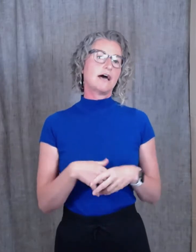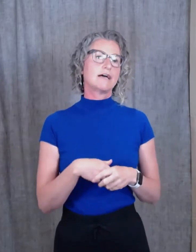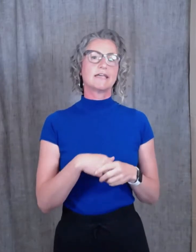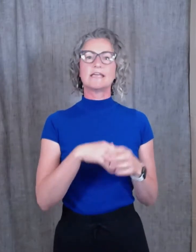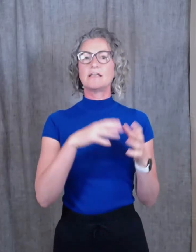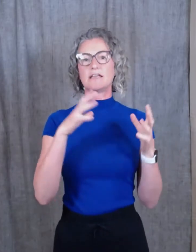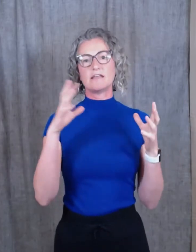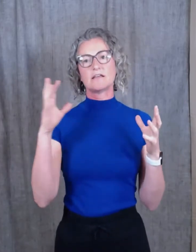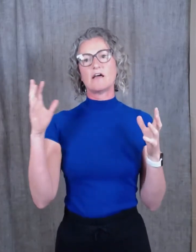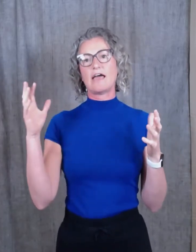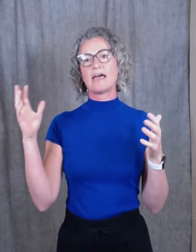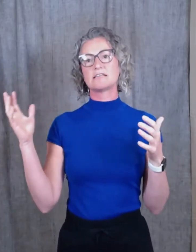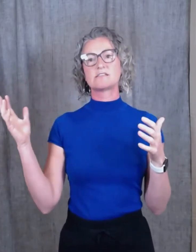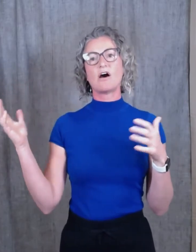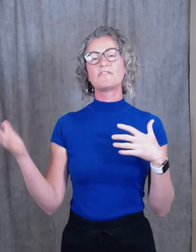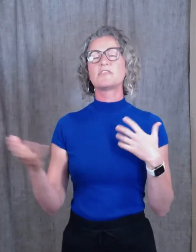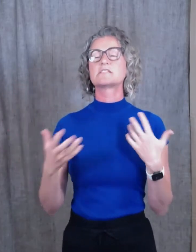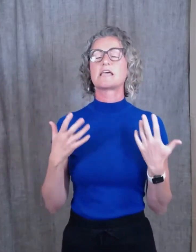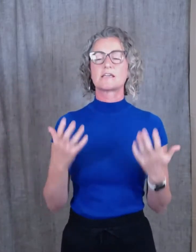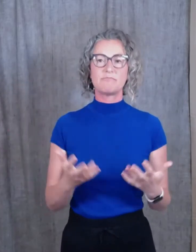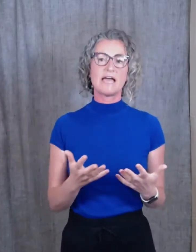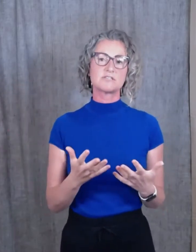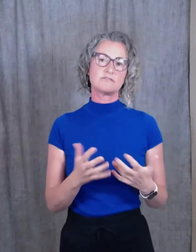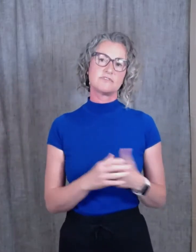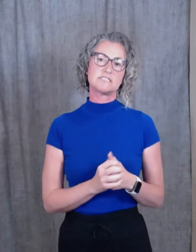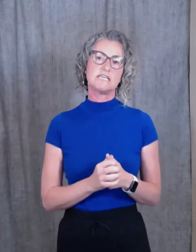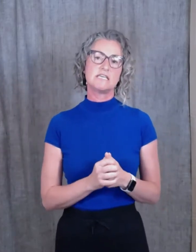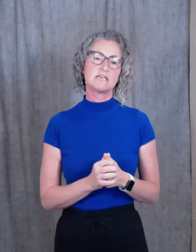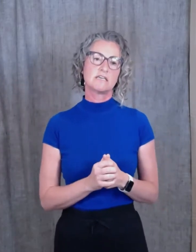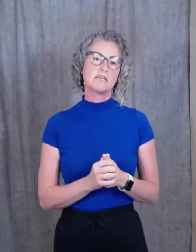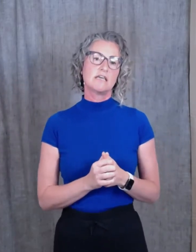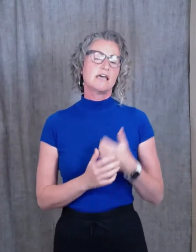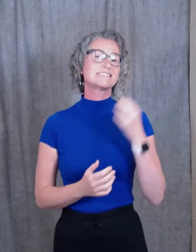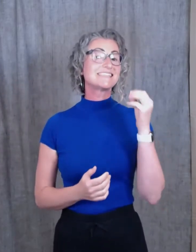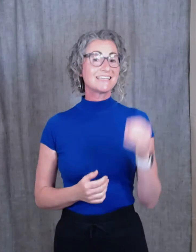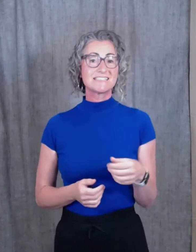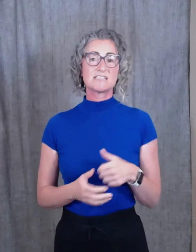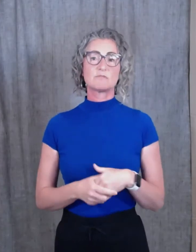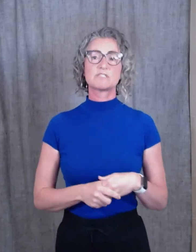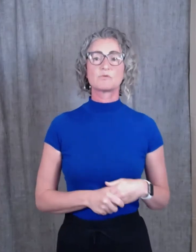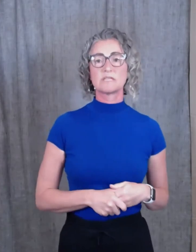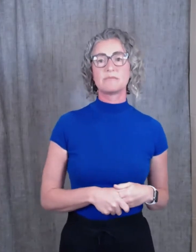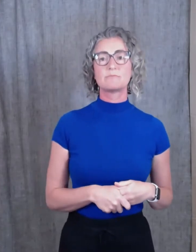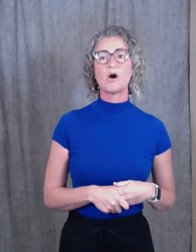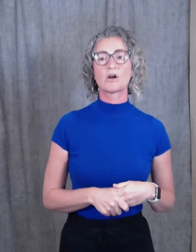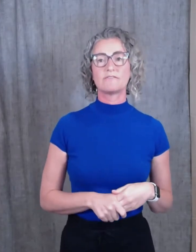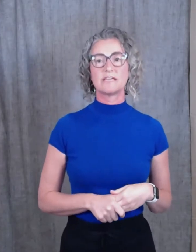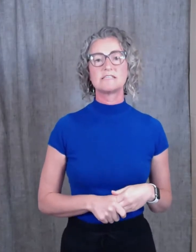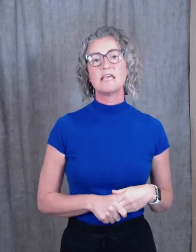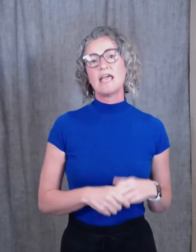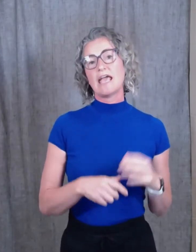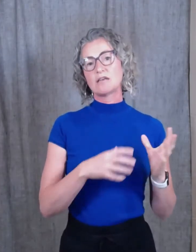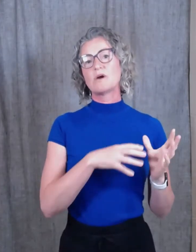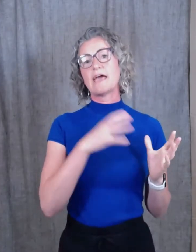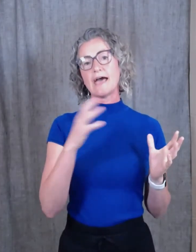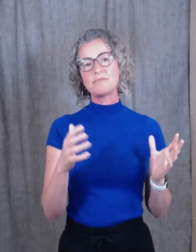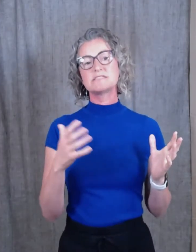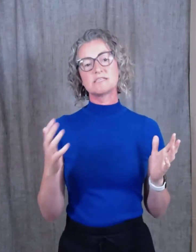It has often things like compassion fatigue, cynicism is a really big part of it. And what happens is